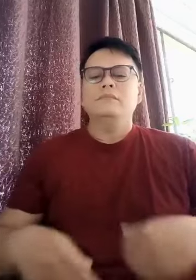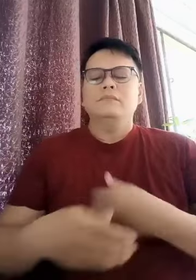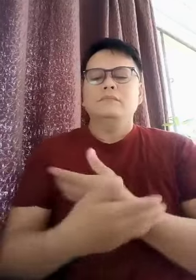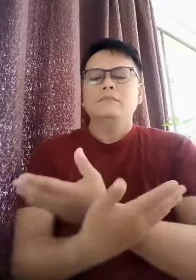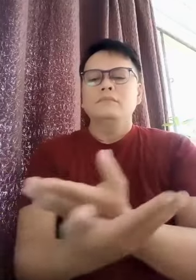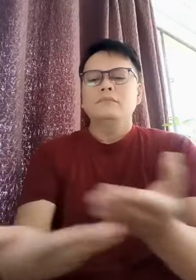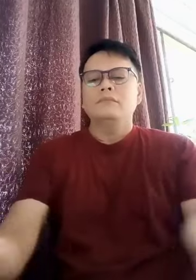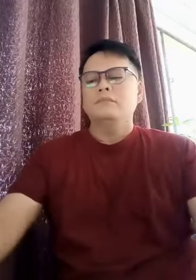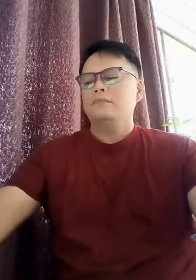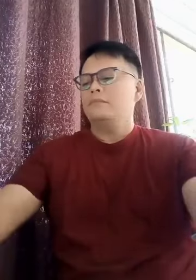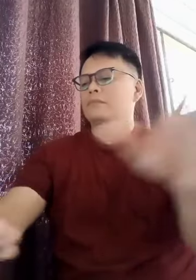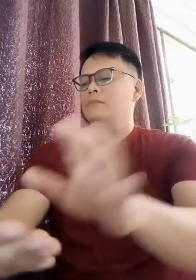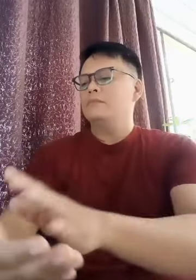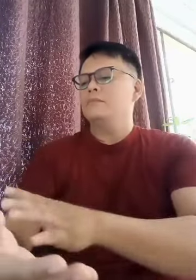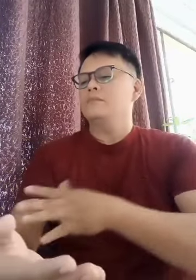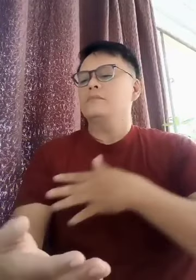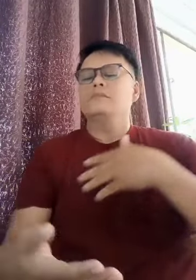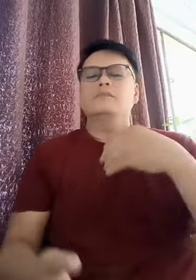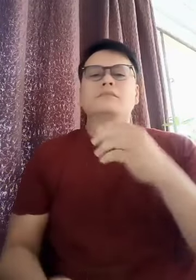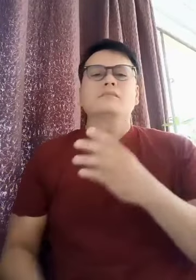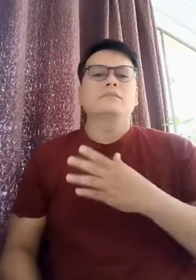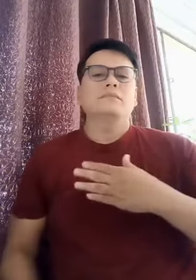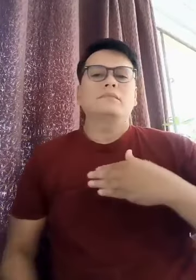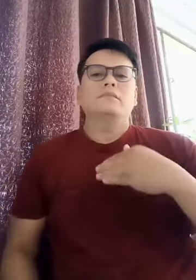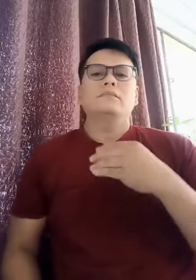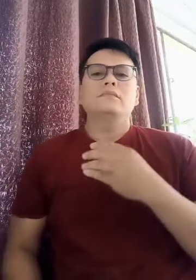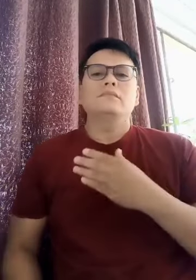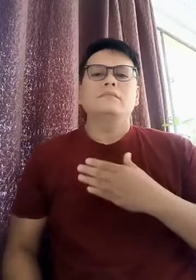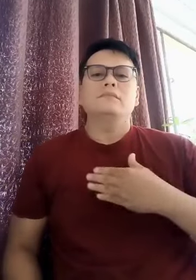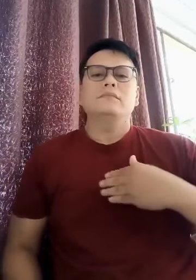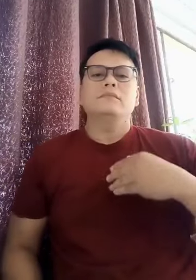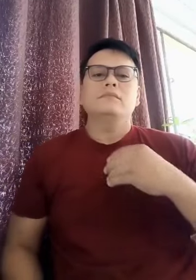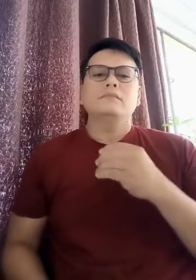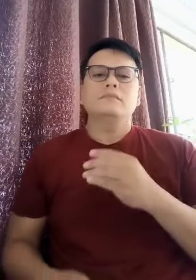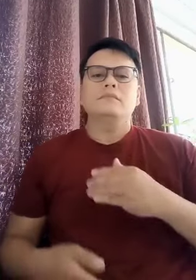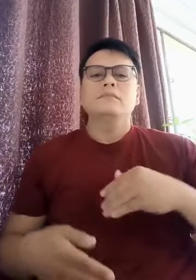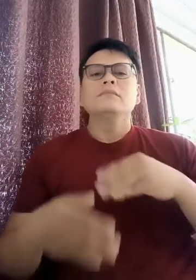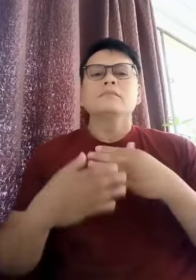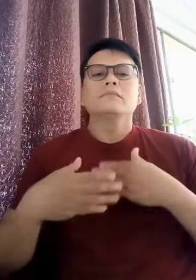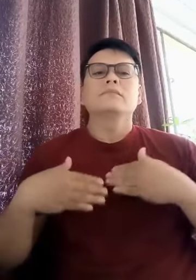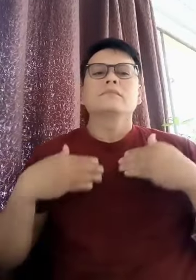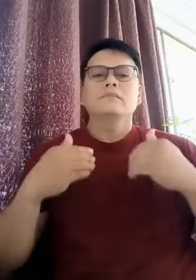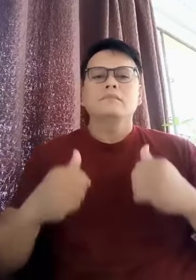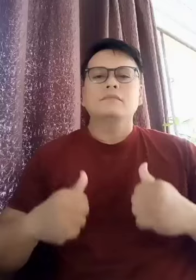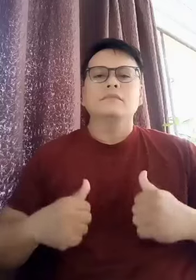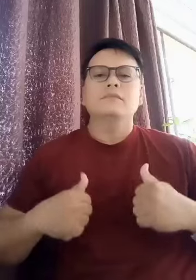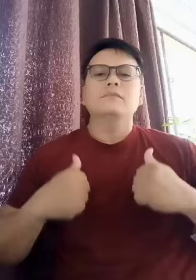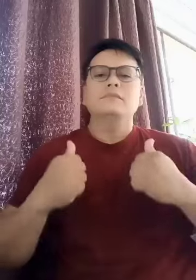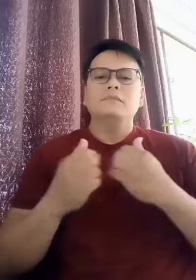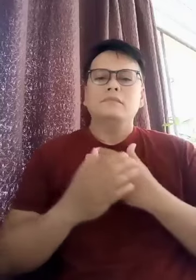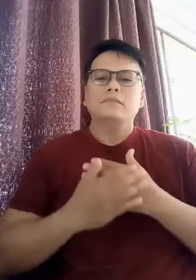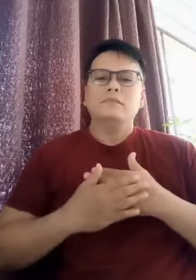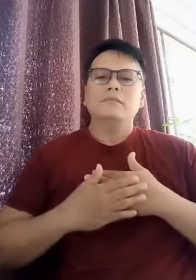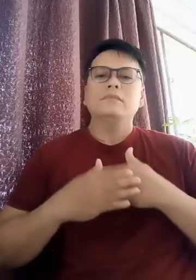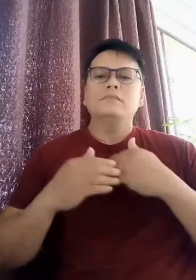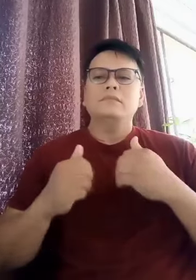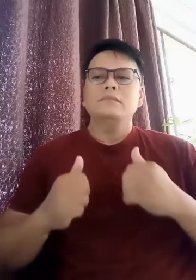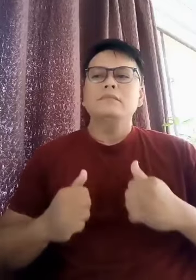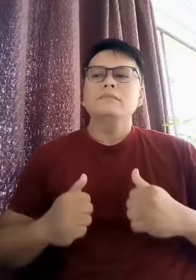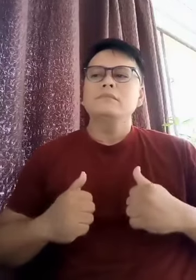what took you so long to make me see how lucky am, cause I